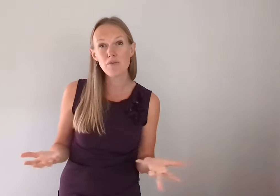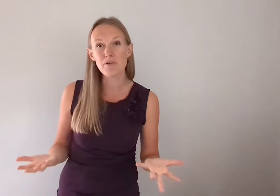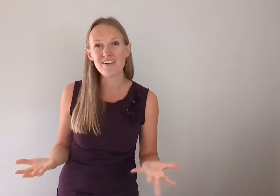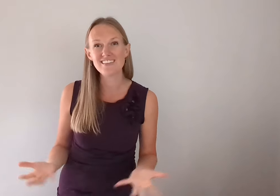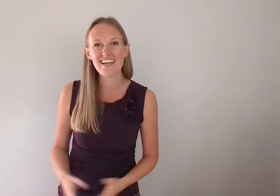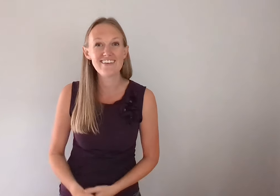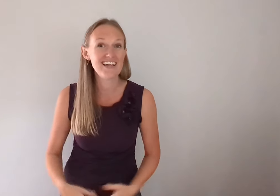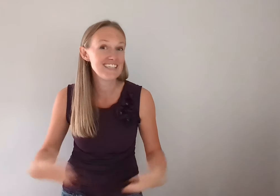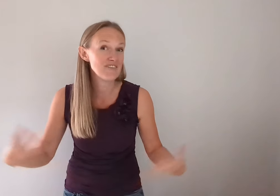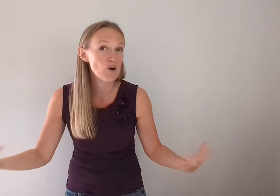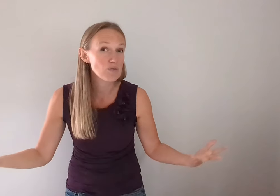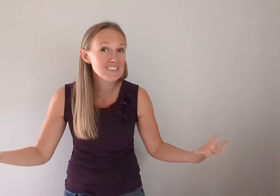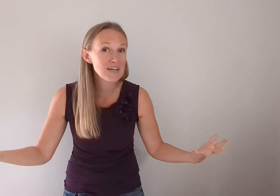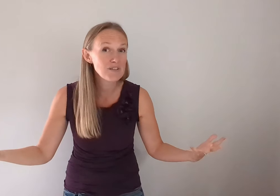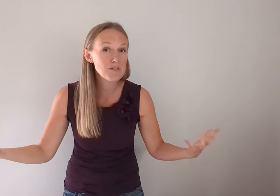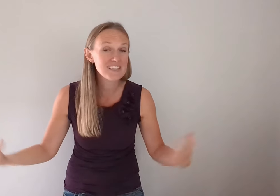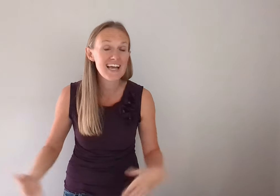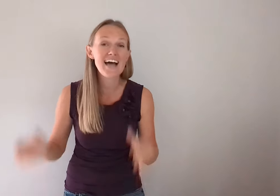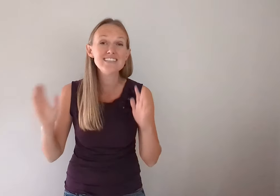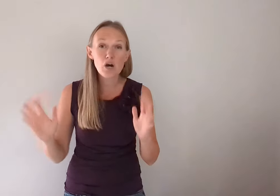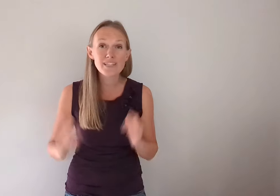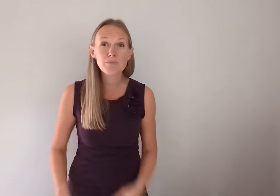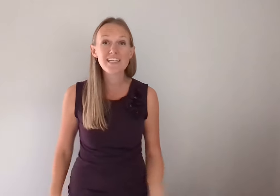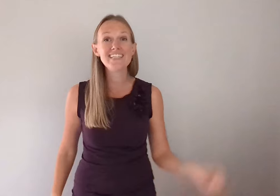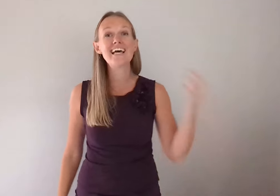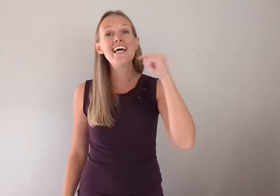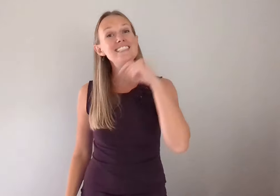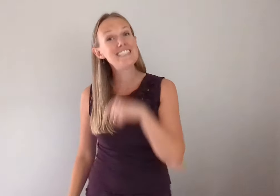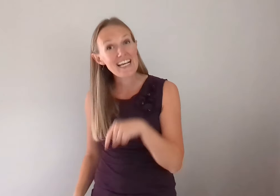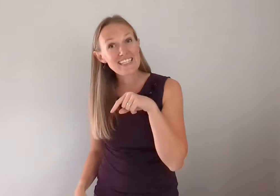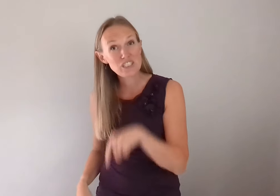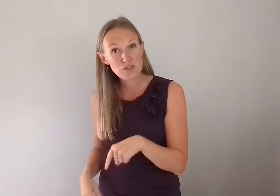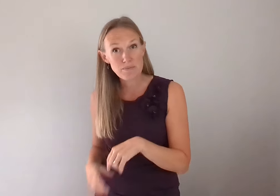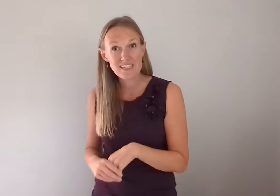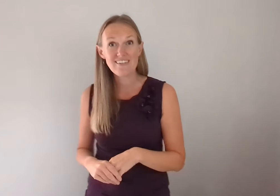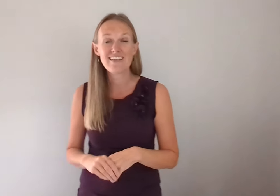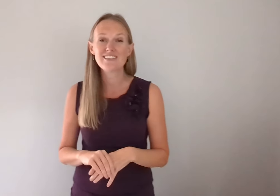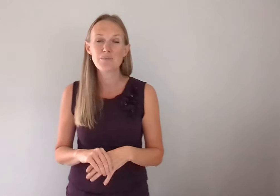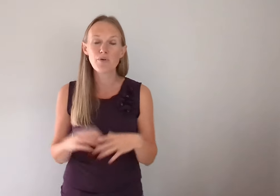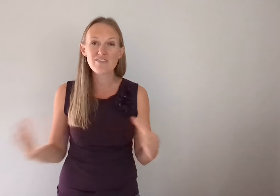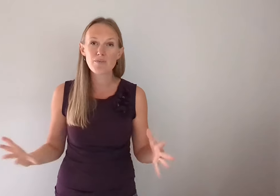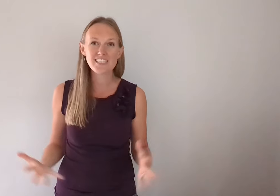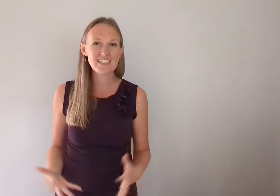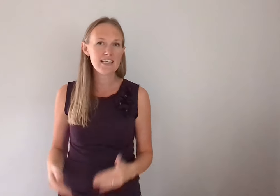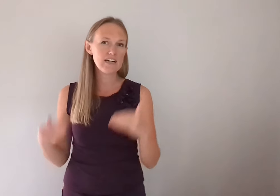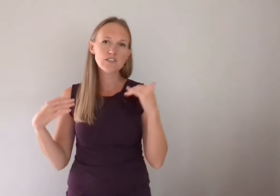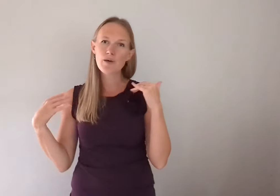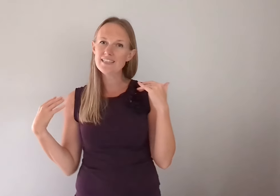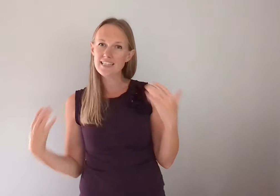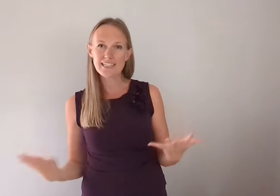we'll put it all together and day 4 we'll sign with the music. As always, please check the description. There's some important information in there as well as a link